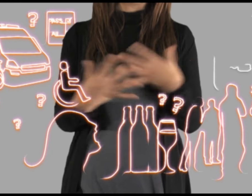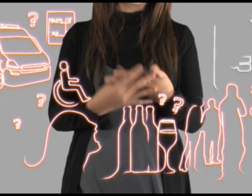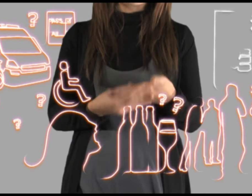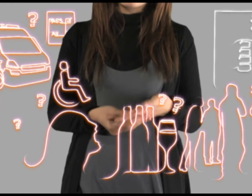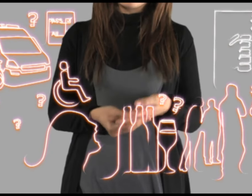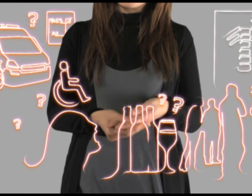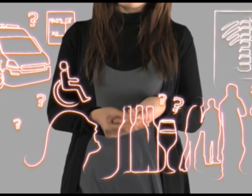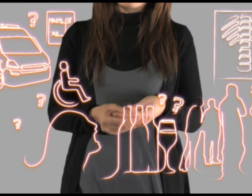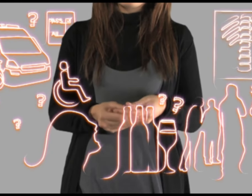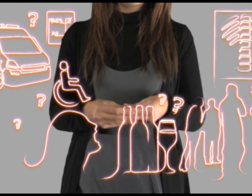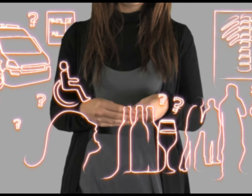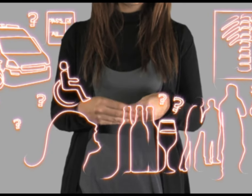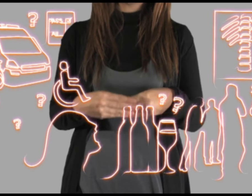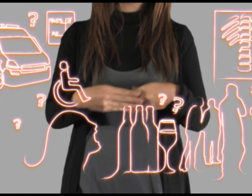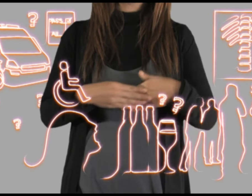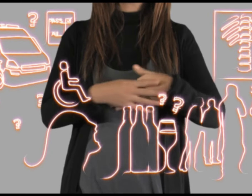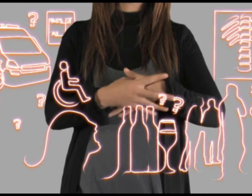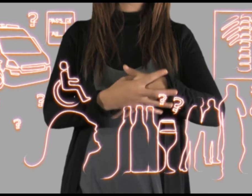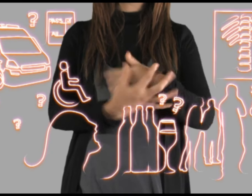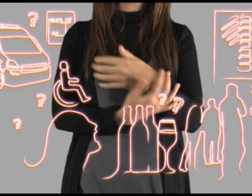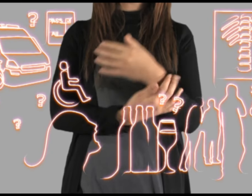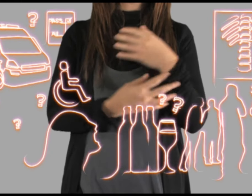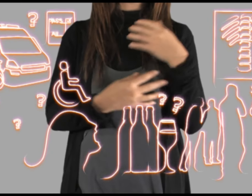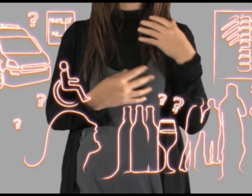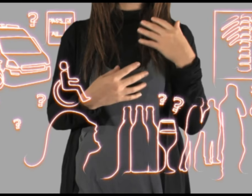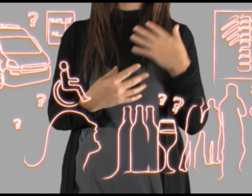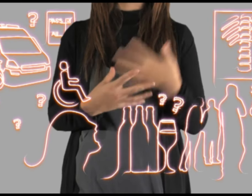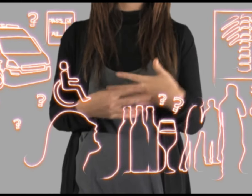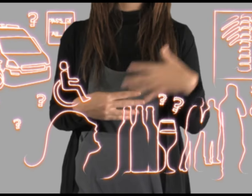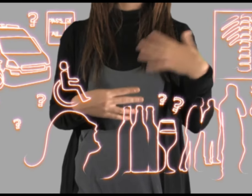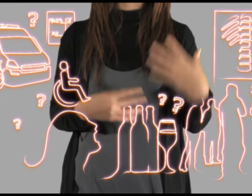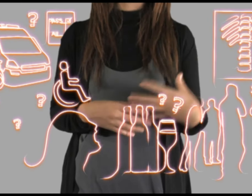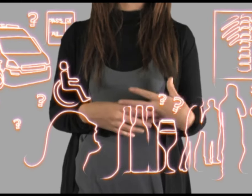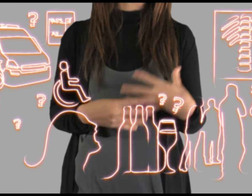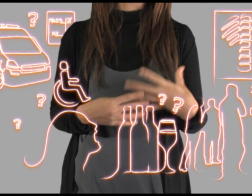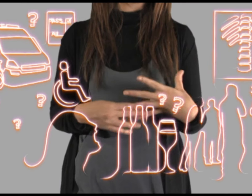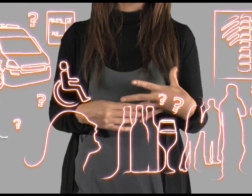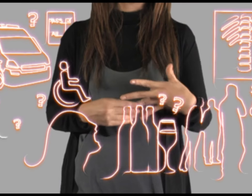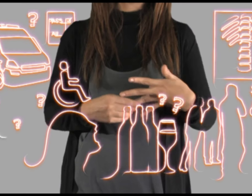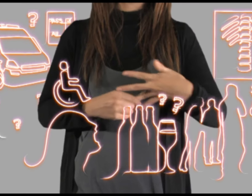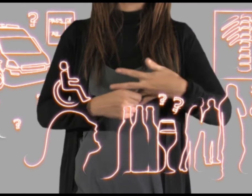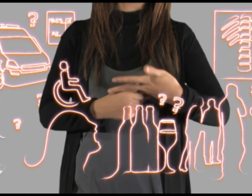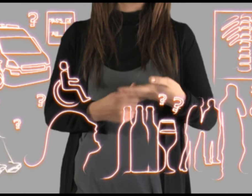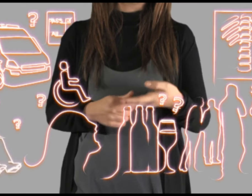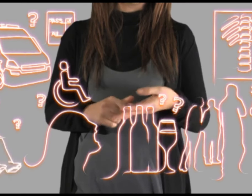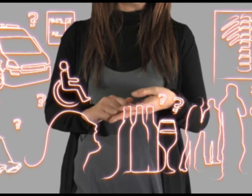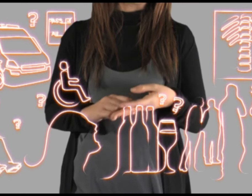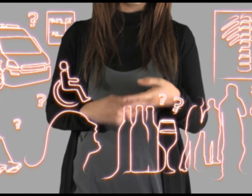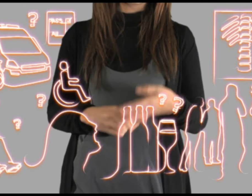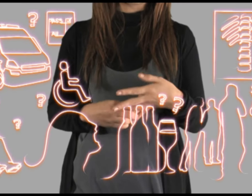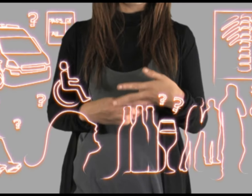a spinal injury and he spent some time in the National Rehabilitation Centre.